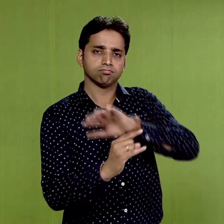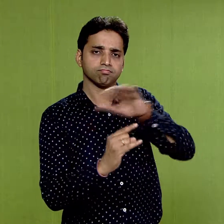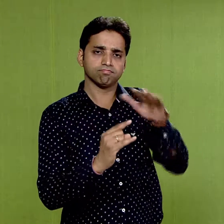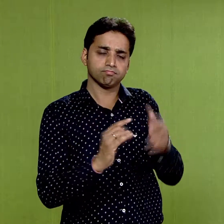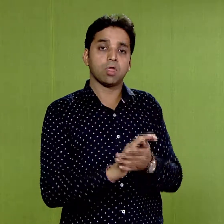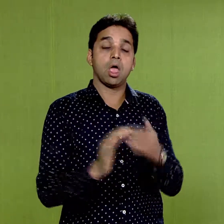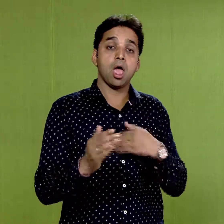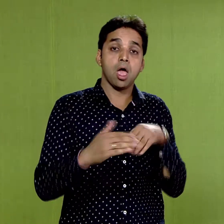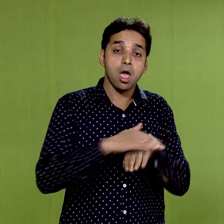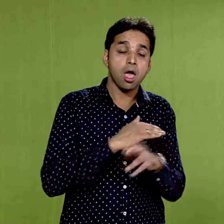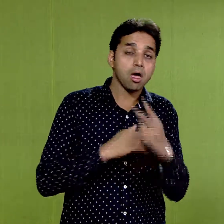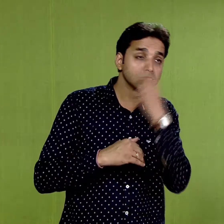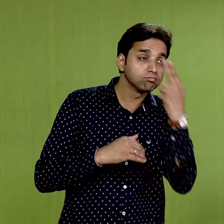the literary sources.